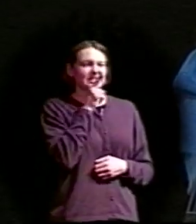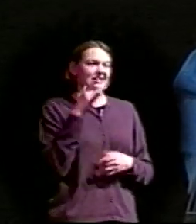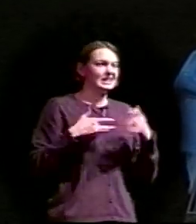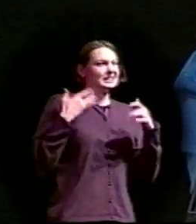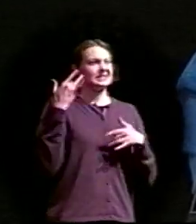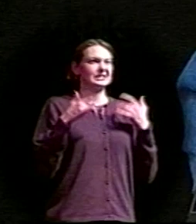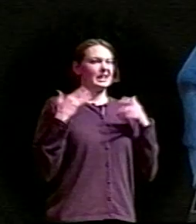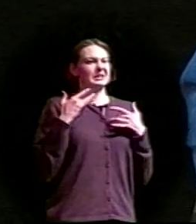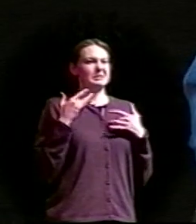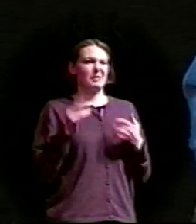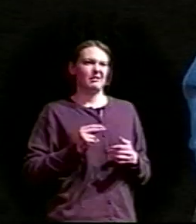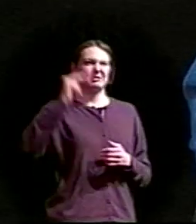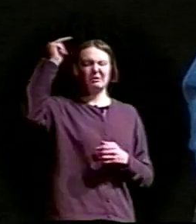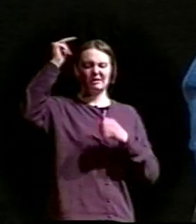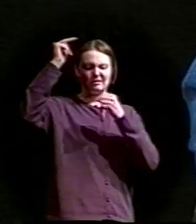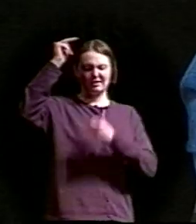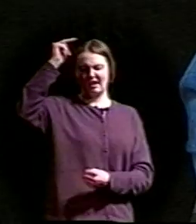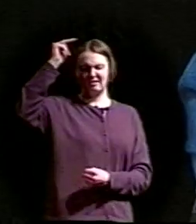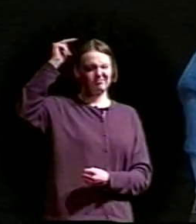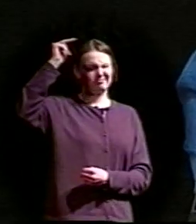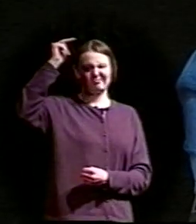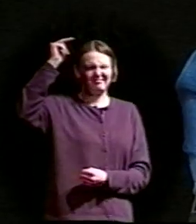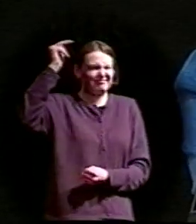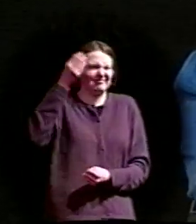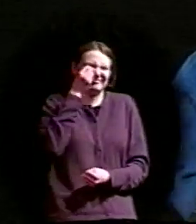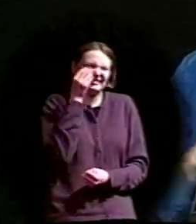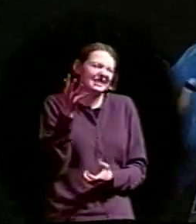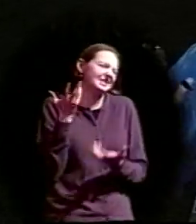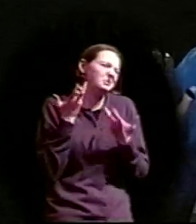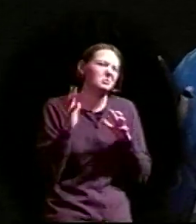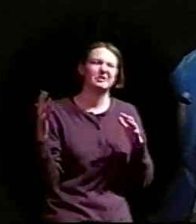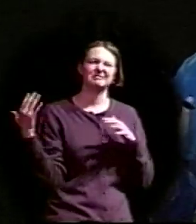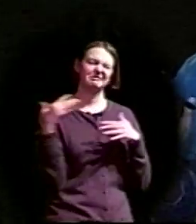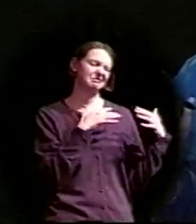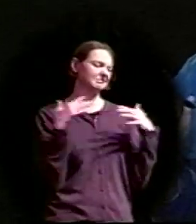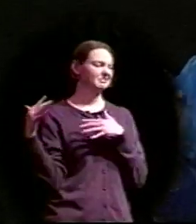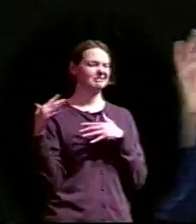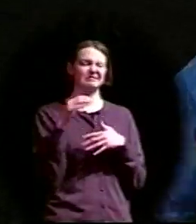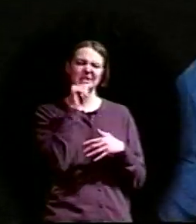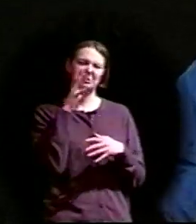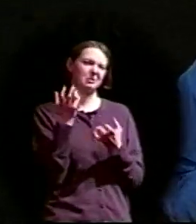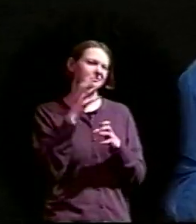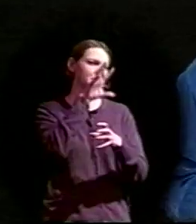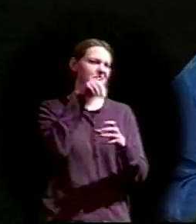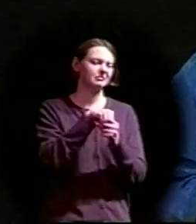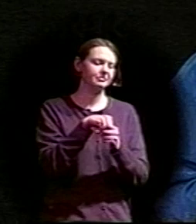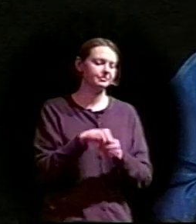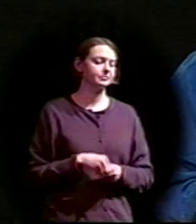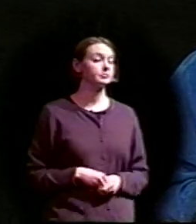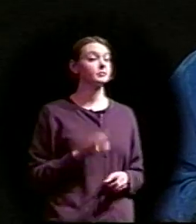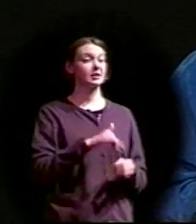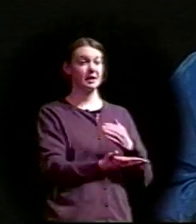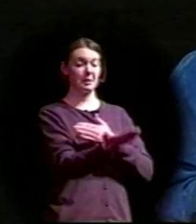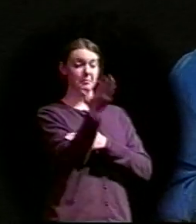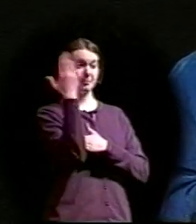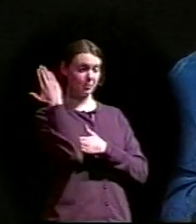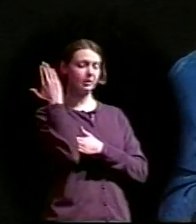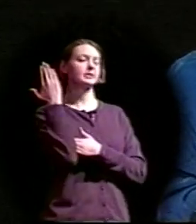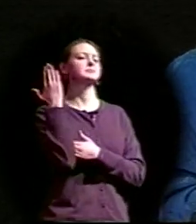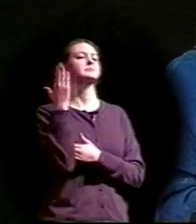cause. He did not want to fight. And so just that morning, a good friend of his, Captain Flurnoy, had arrived with the